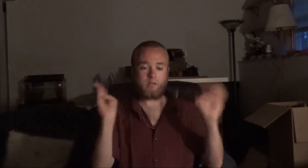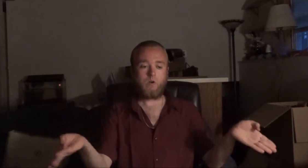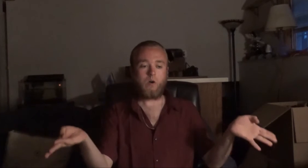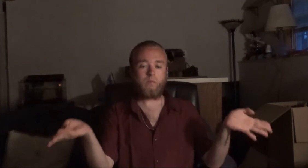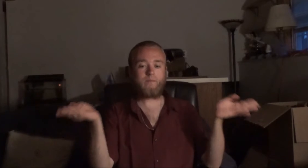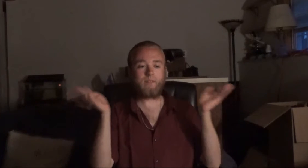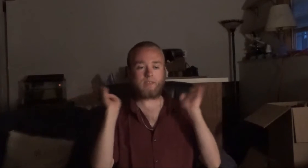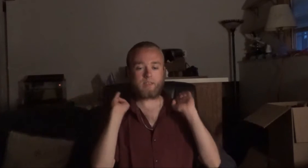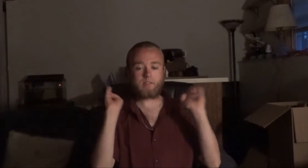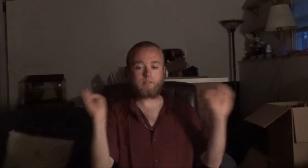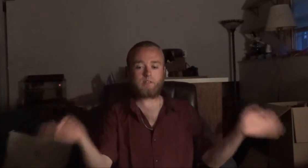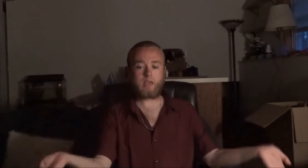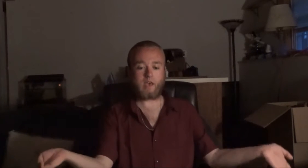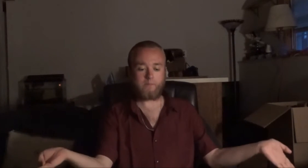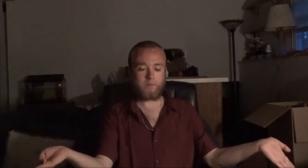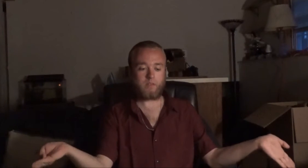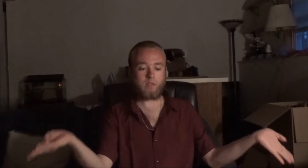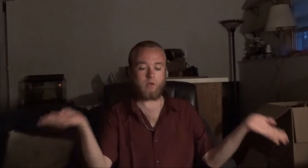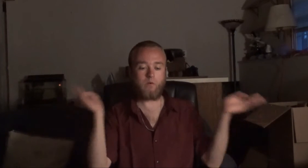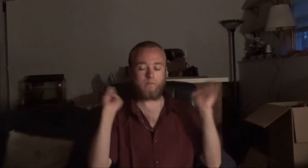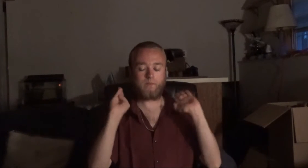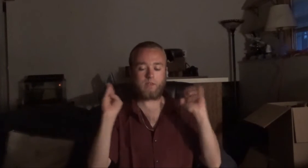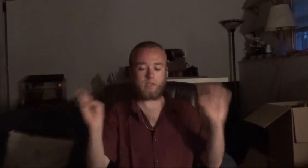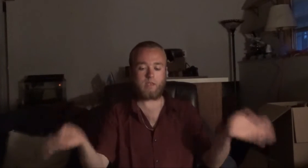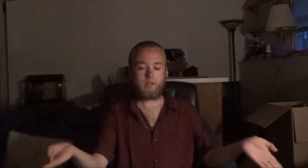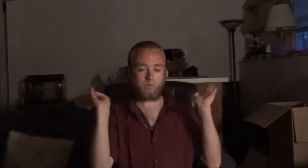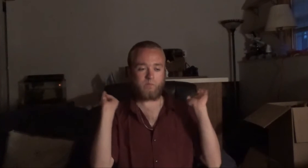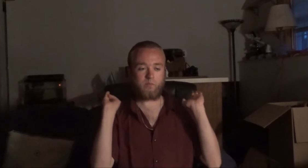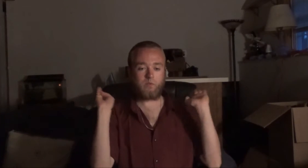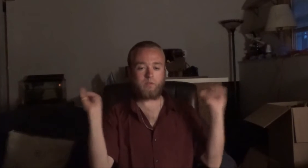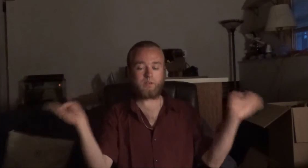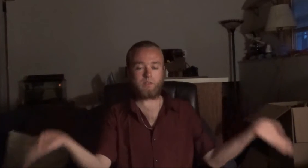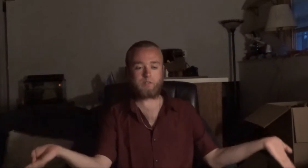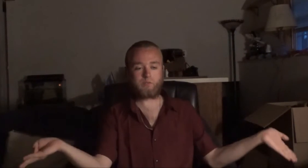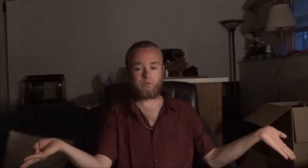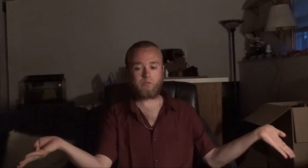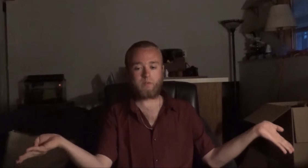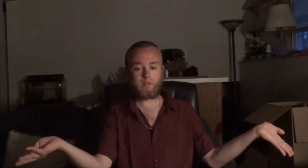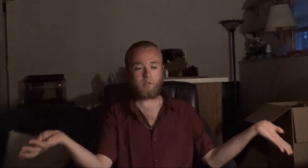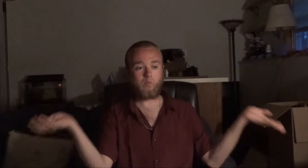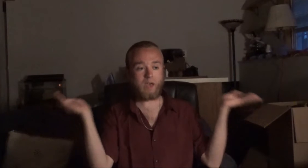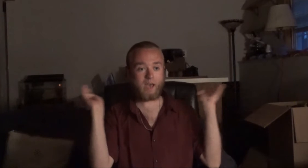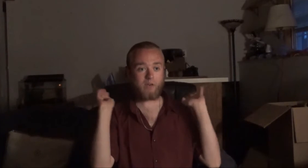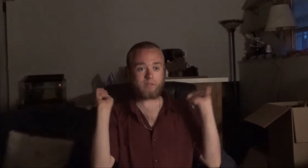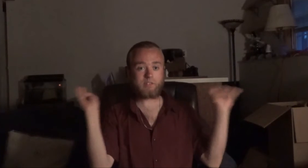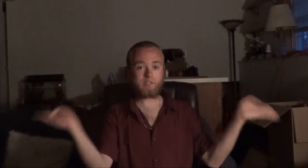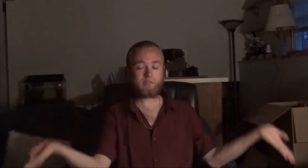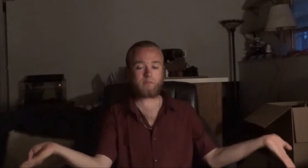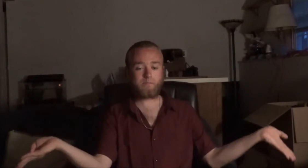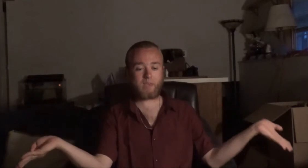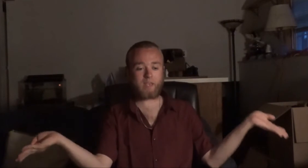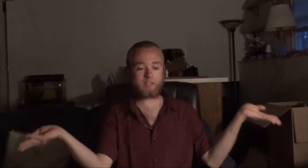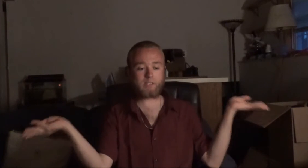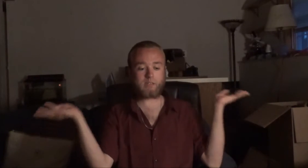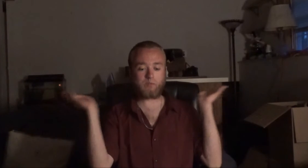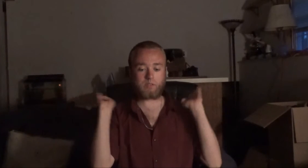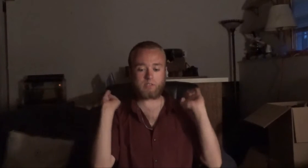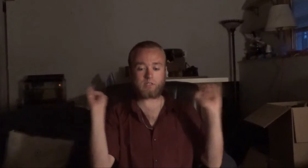but hopefully that doesn't happen. And hopefully people will look at this story and be like, Wow, this is amazing what this